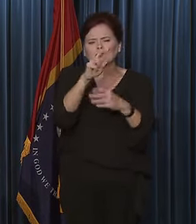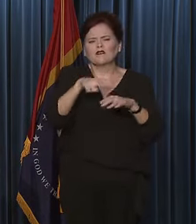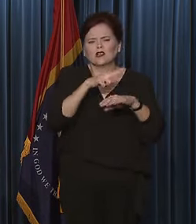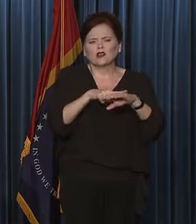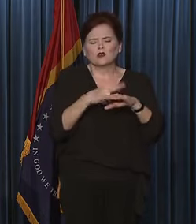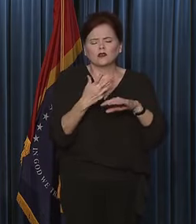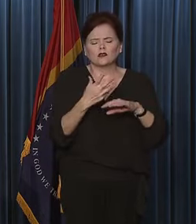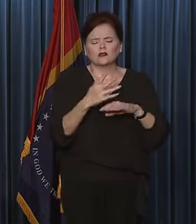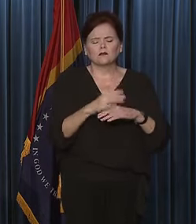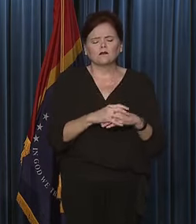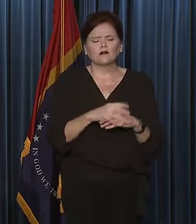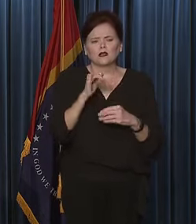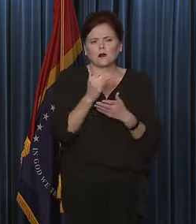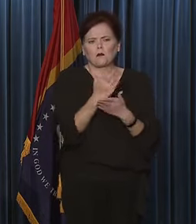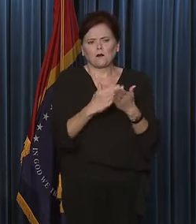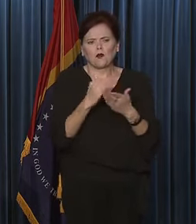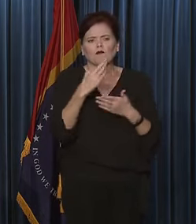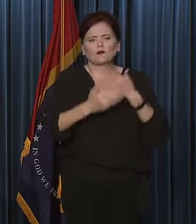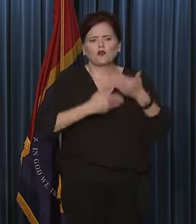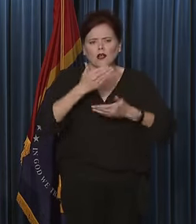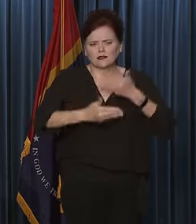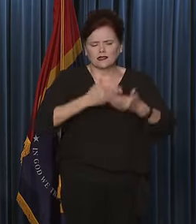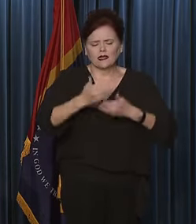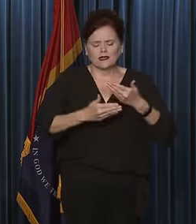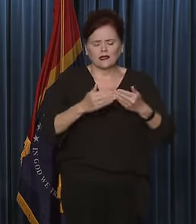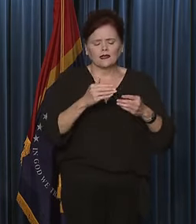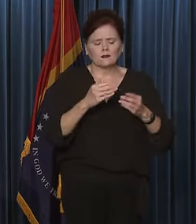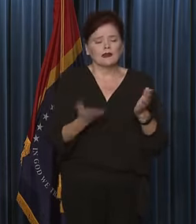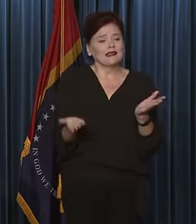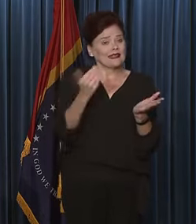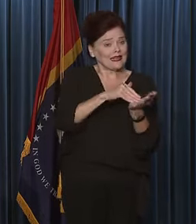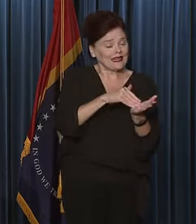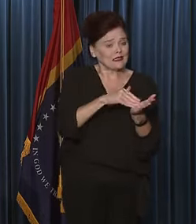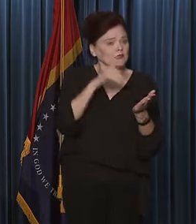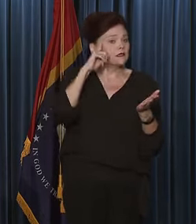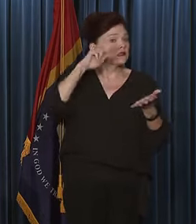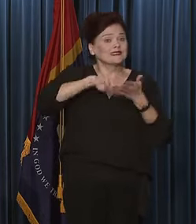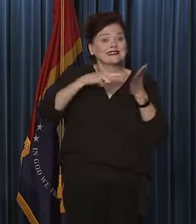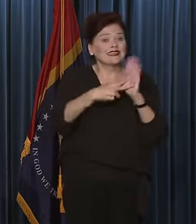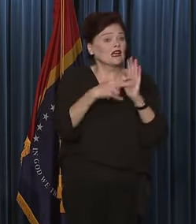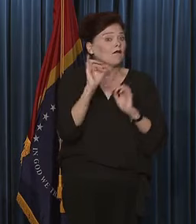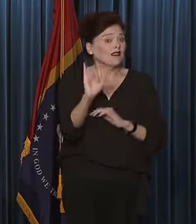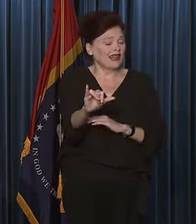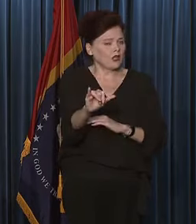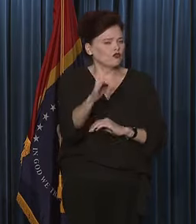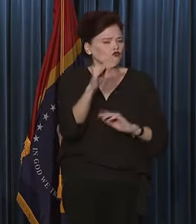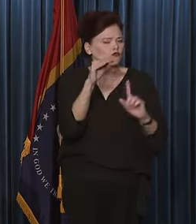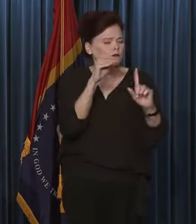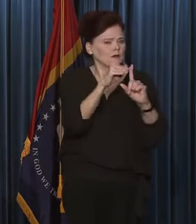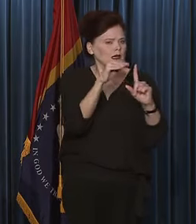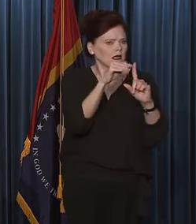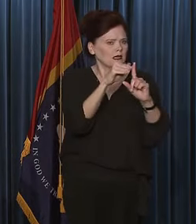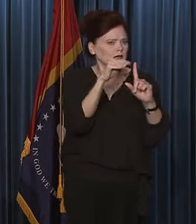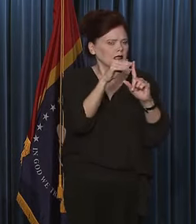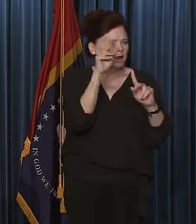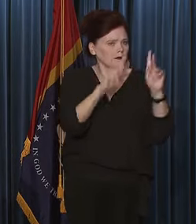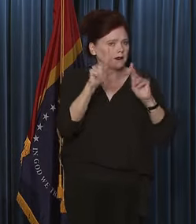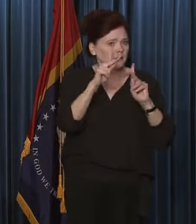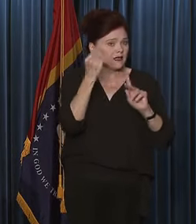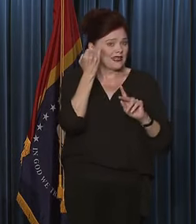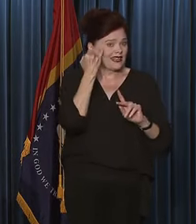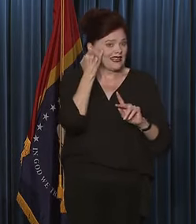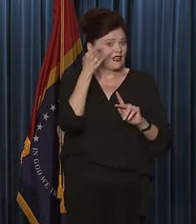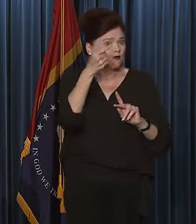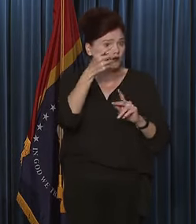and, you know, that's, that's part of the process. But again, the intent of this is to remind people that if you